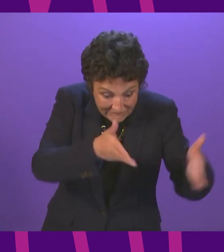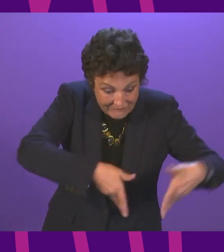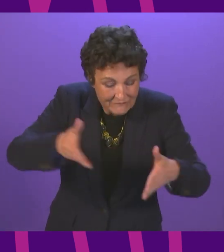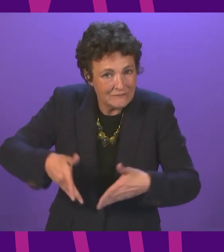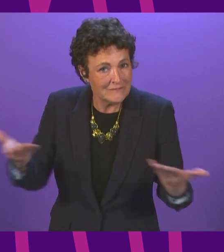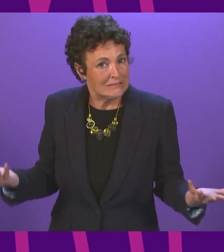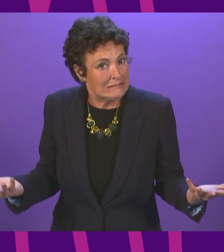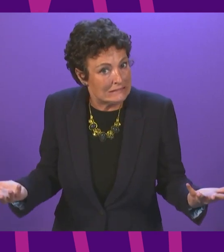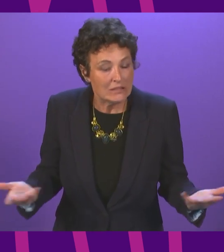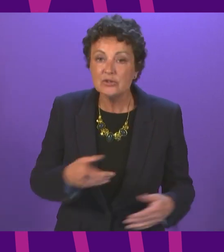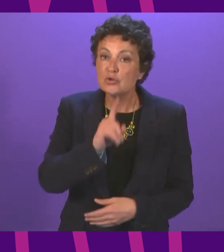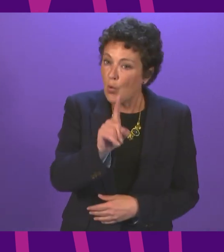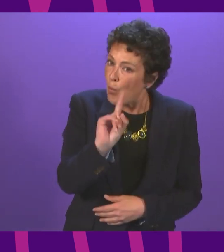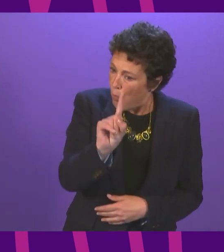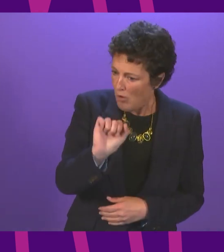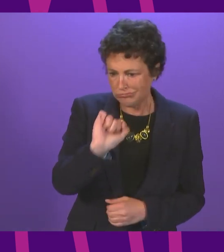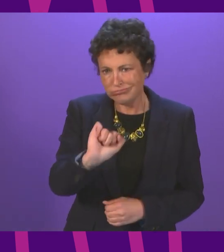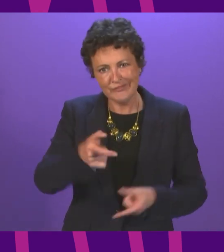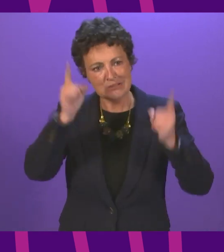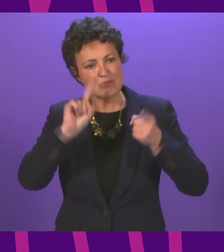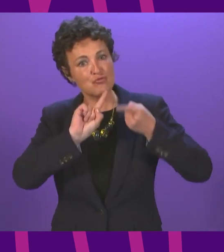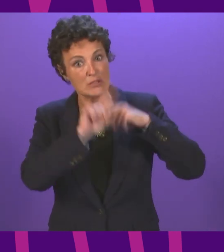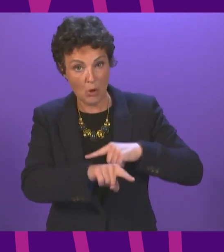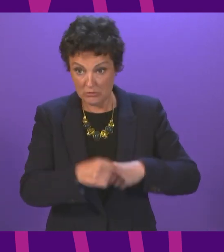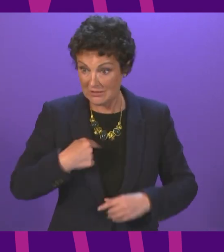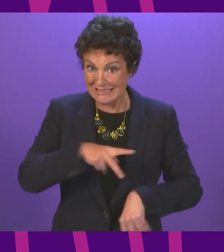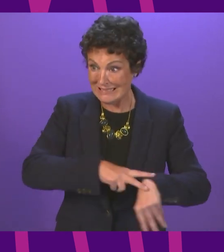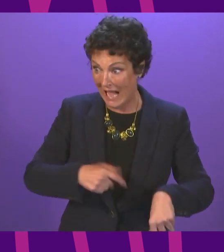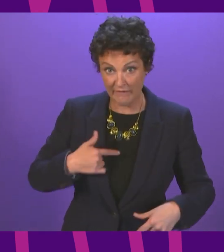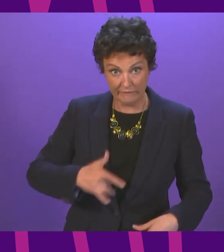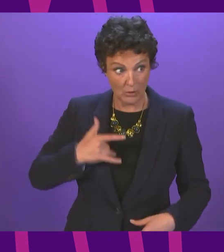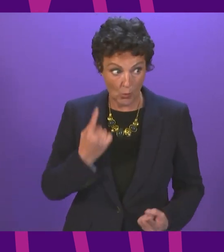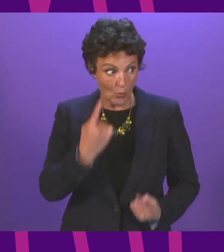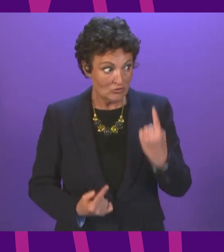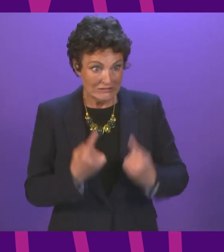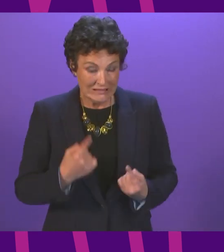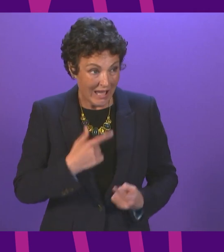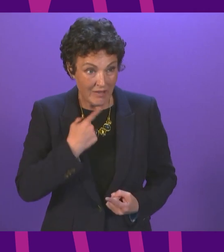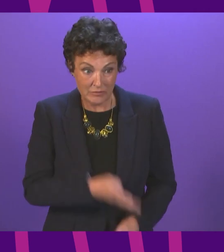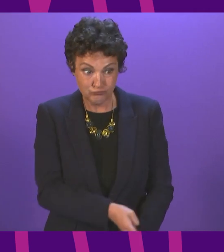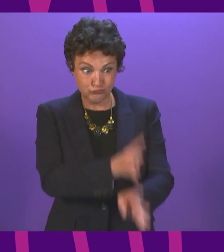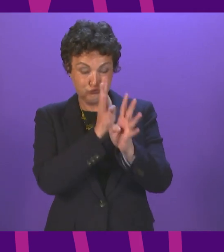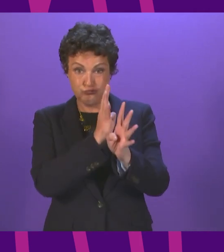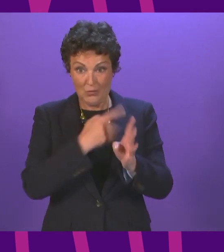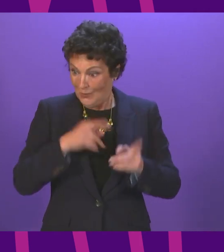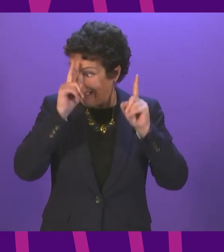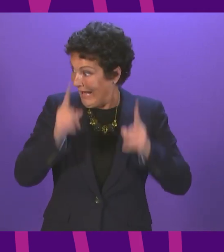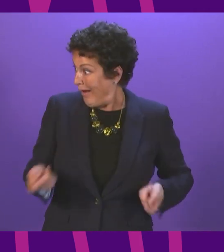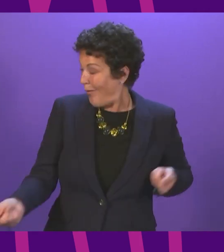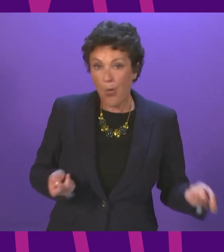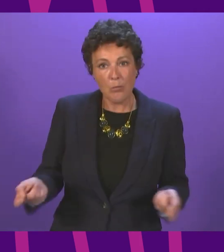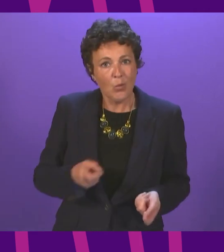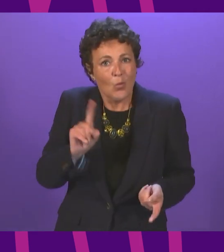Minister's response to staff who are worried that they do not have the capacity to treat all the patients coming through the door?